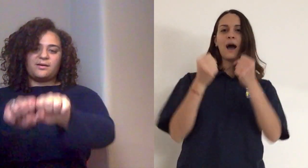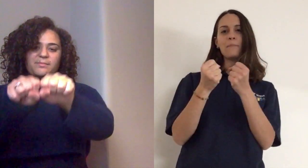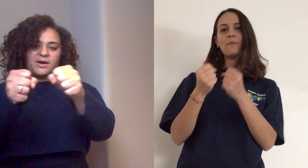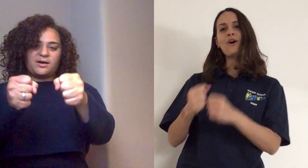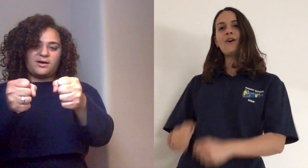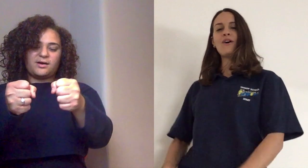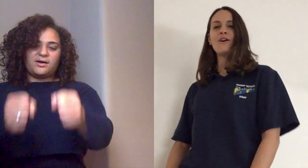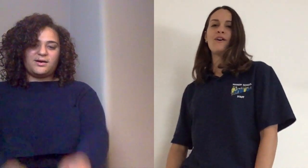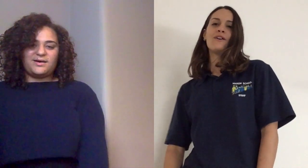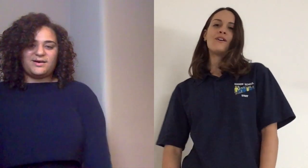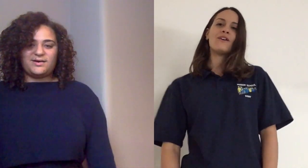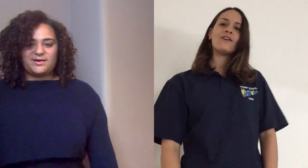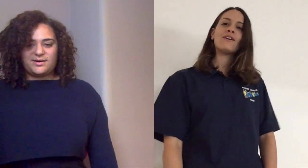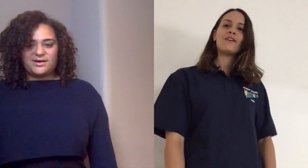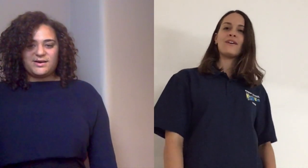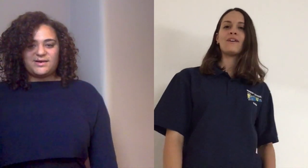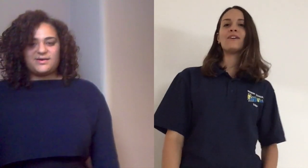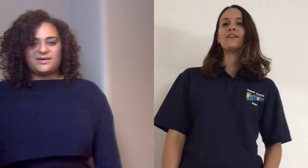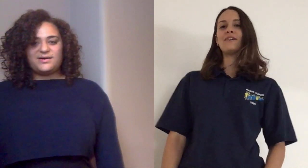Unbreakable